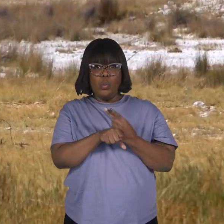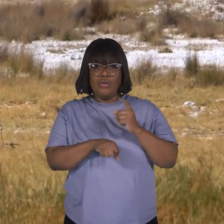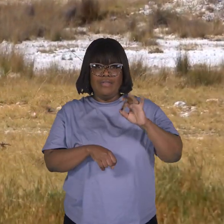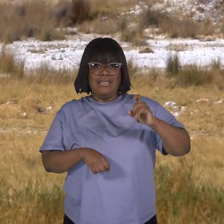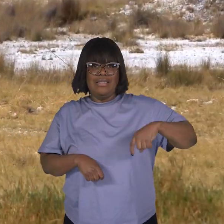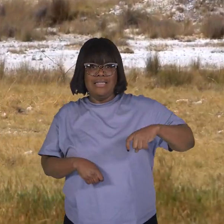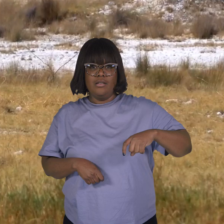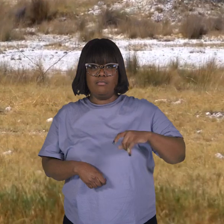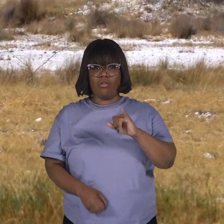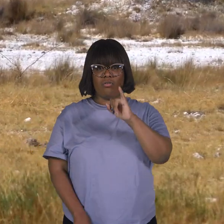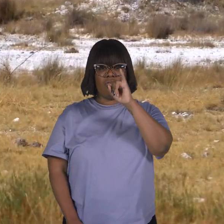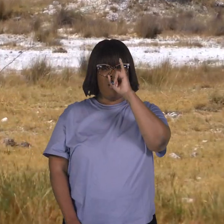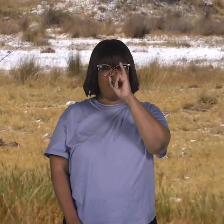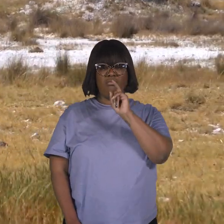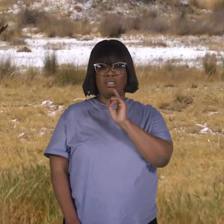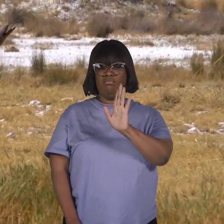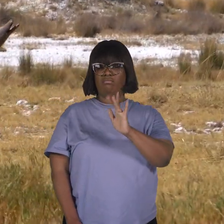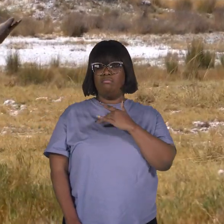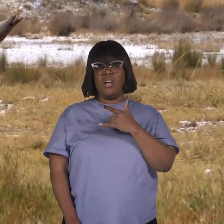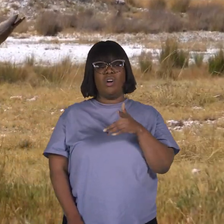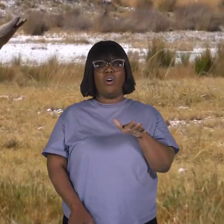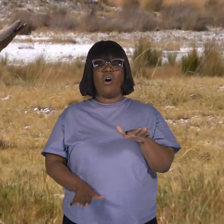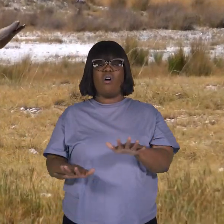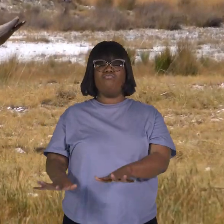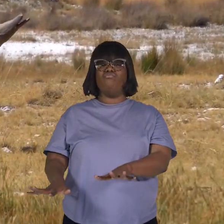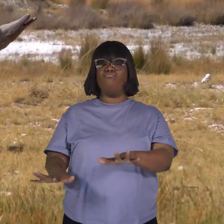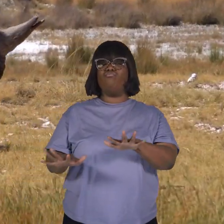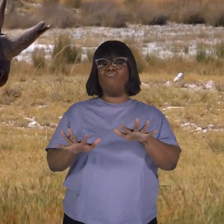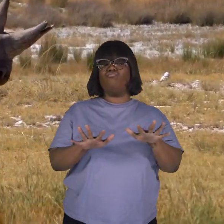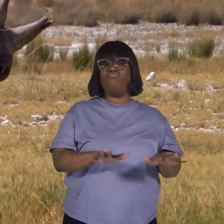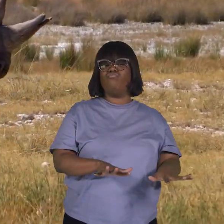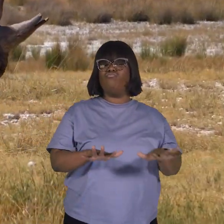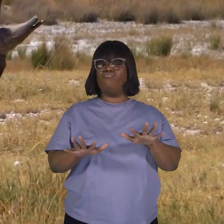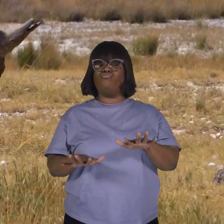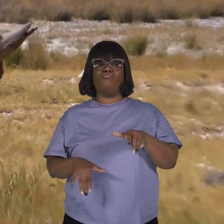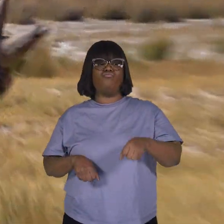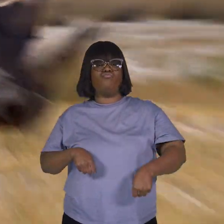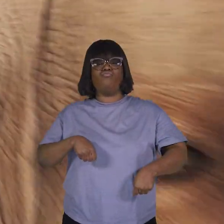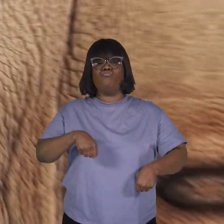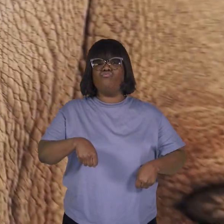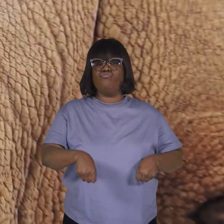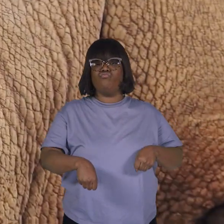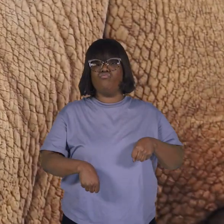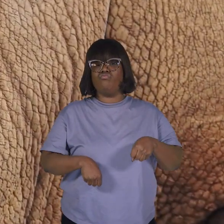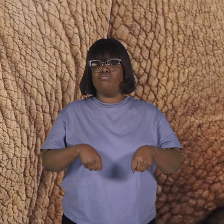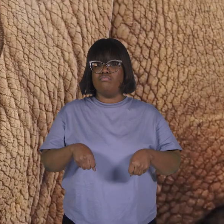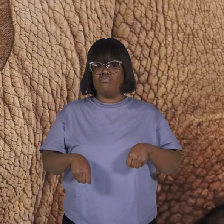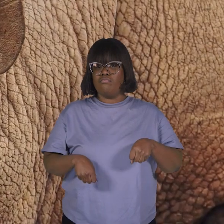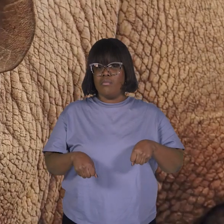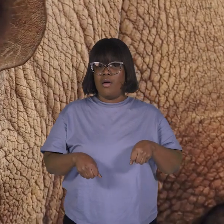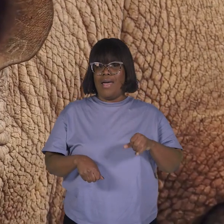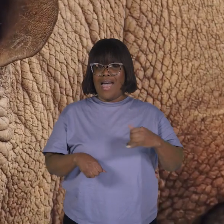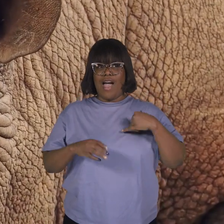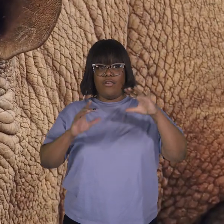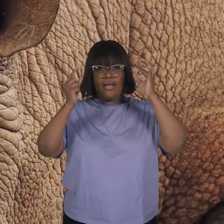rhinos are generally known for their slower, lumbering pace. They also possess fairly large,